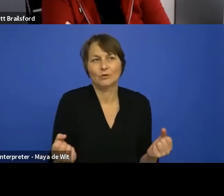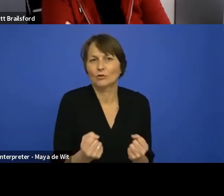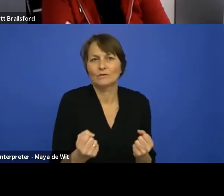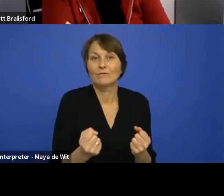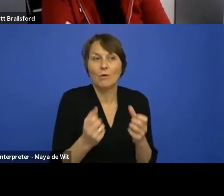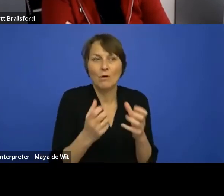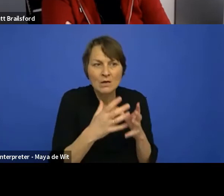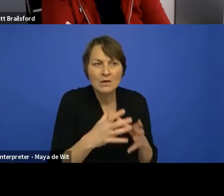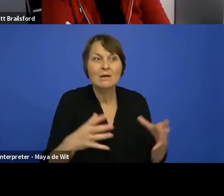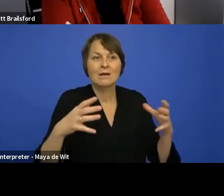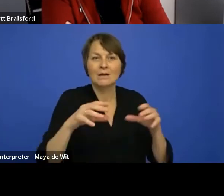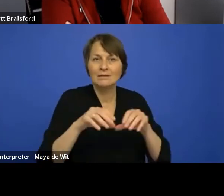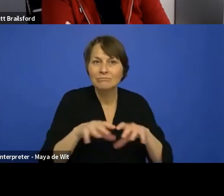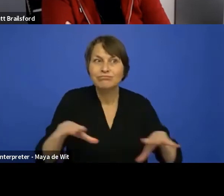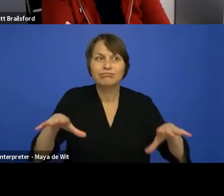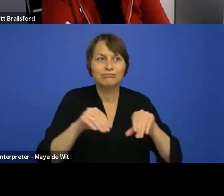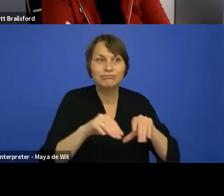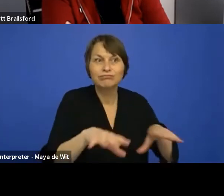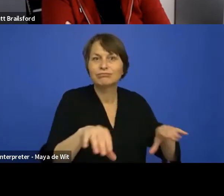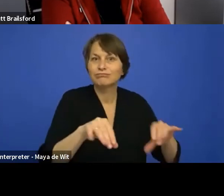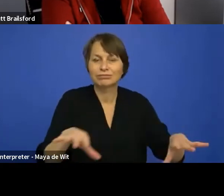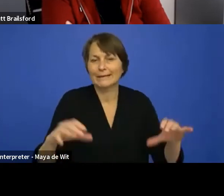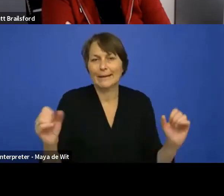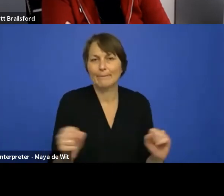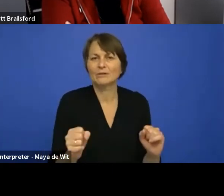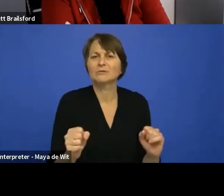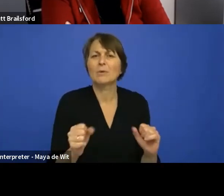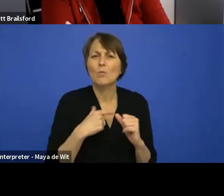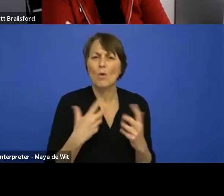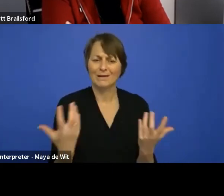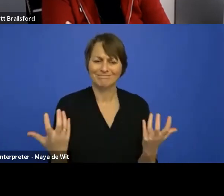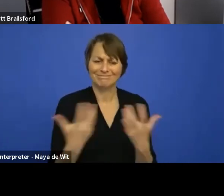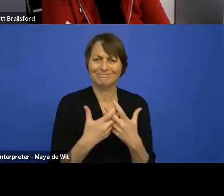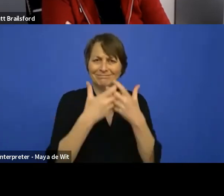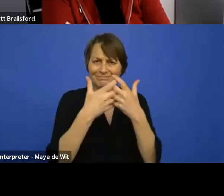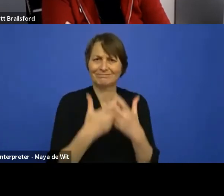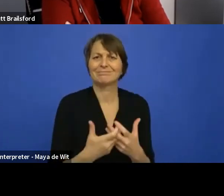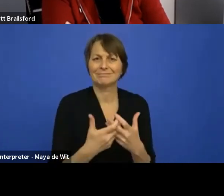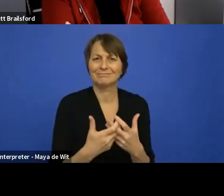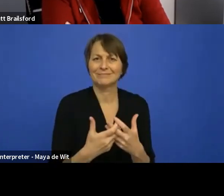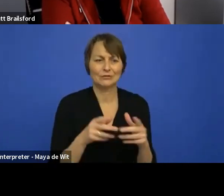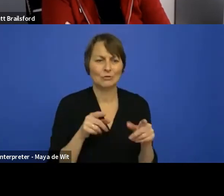tied together from now on, so that that tooling will always be up to date with the source.